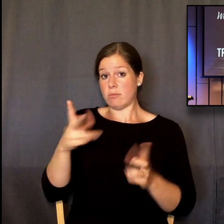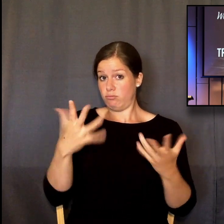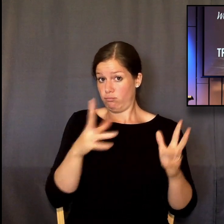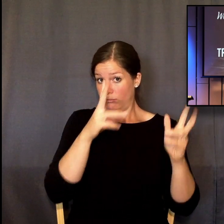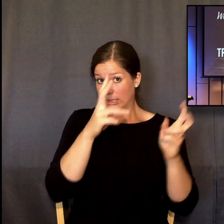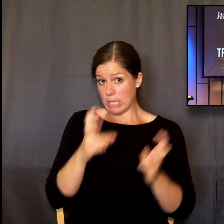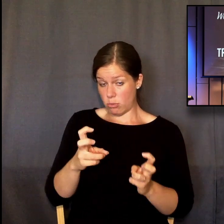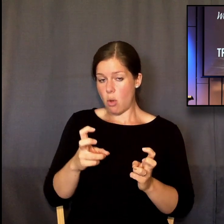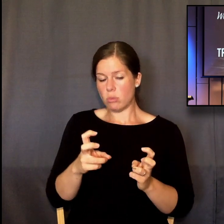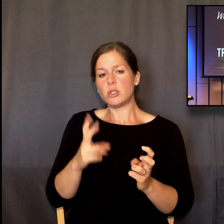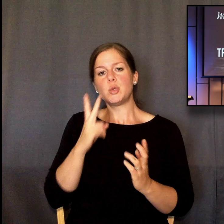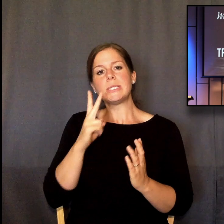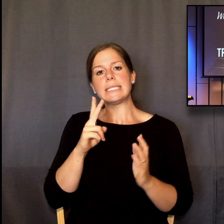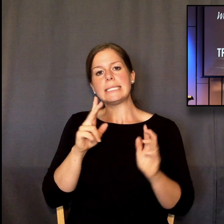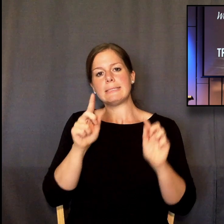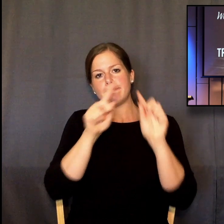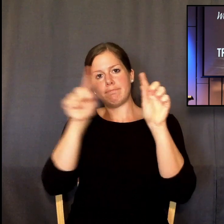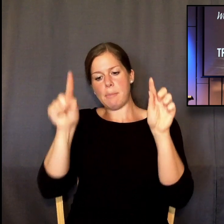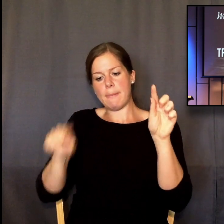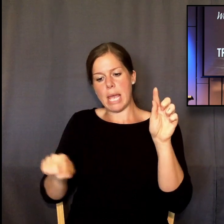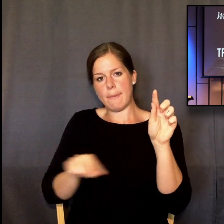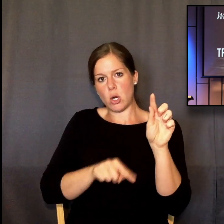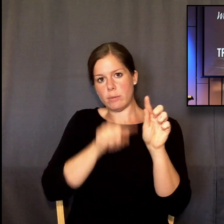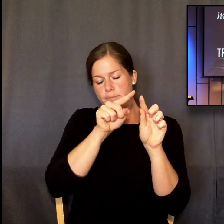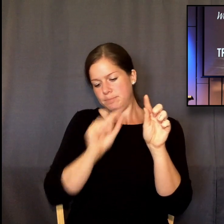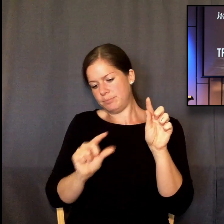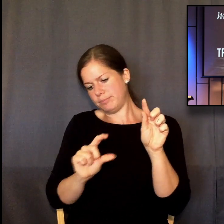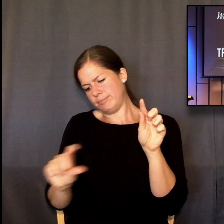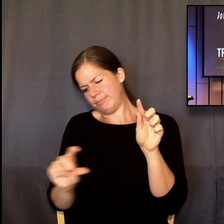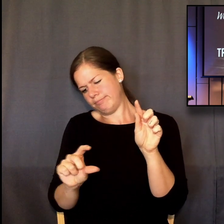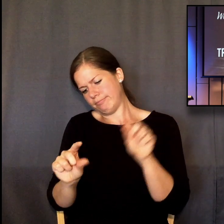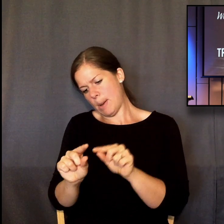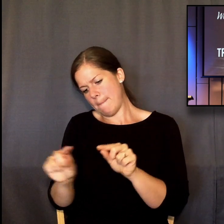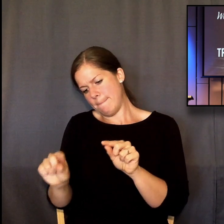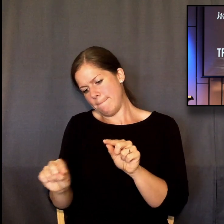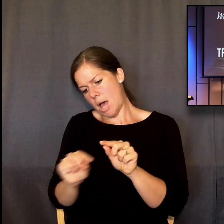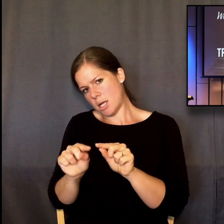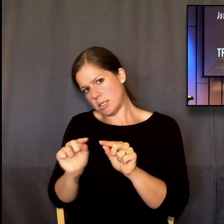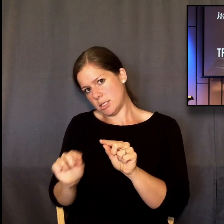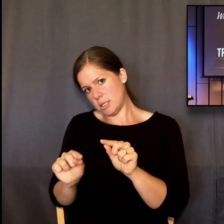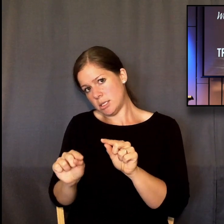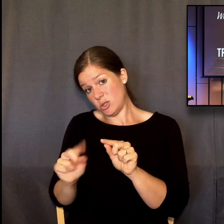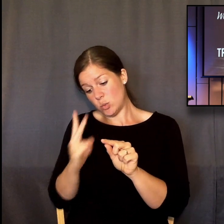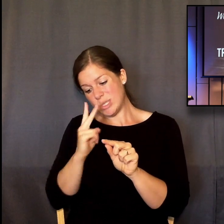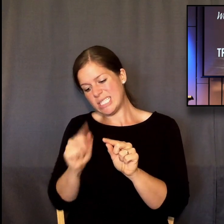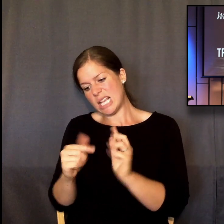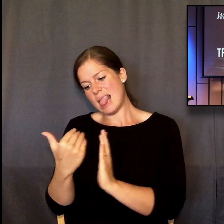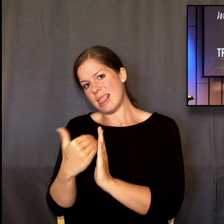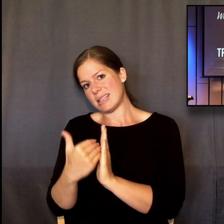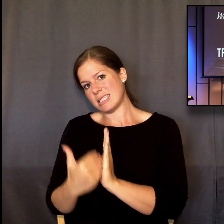the message notes, and you'll see in the bottom right-hand corner a group of books that I recommend for you if you want to go deeper on this.